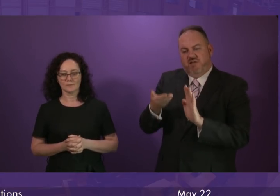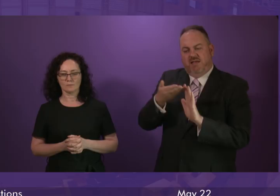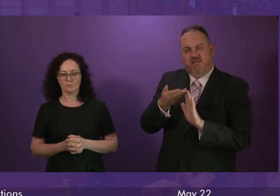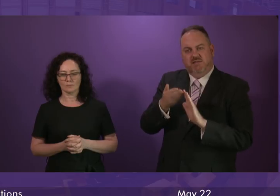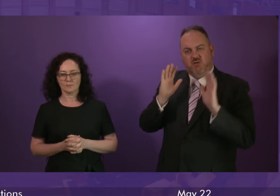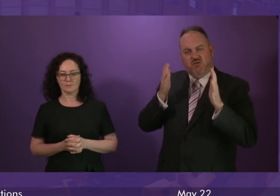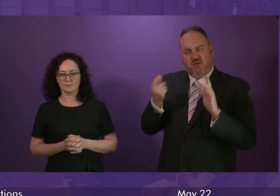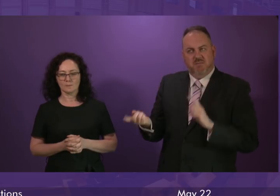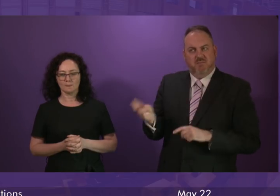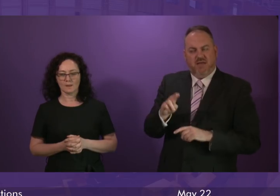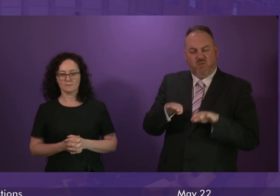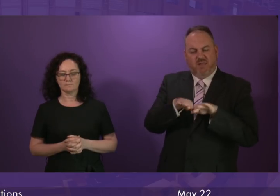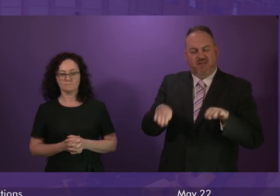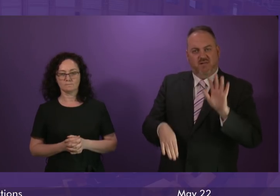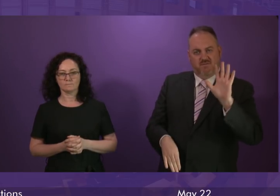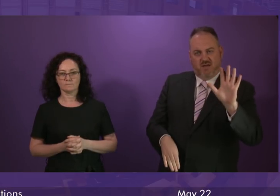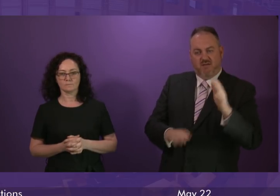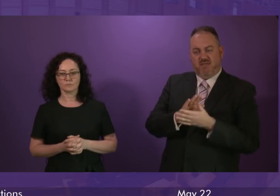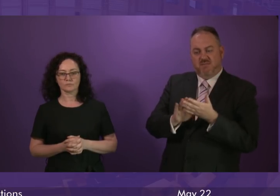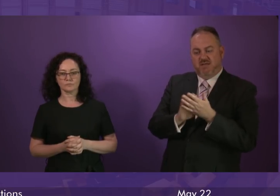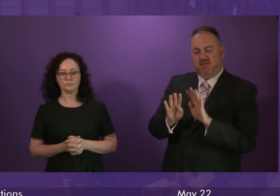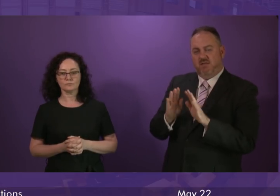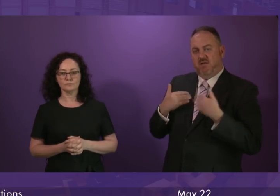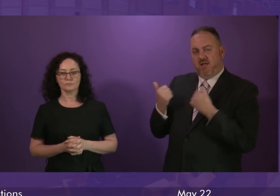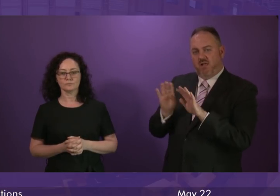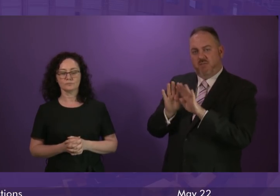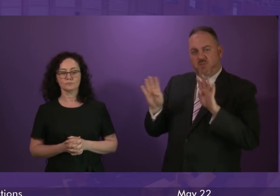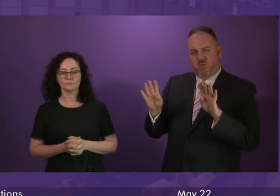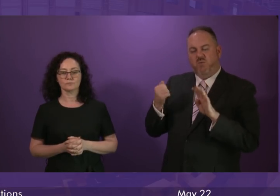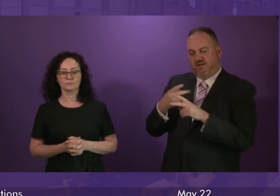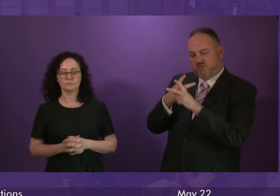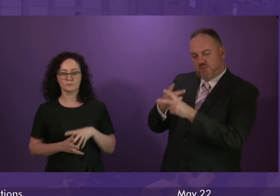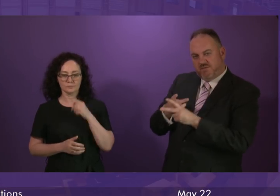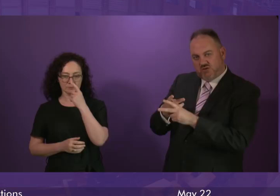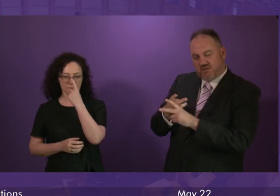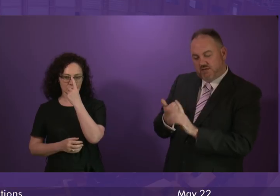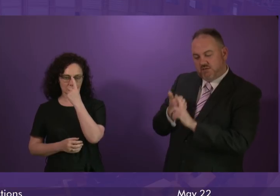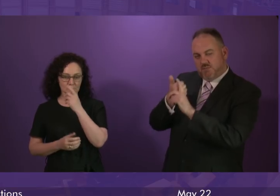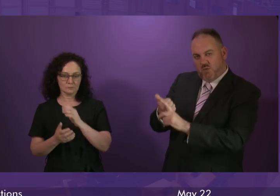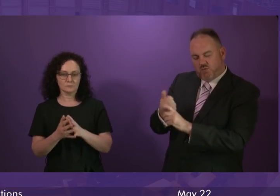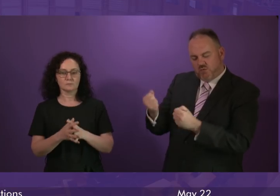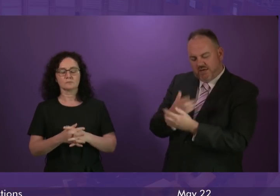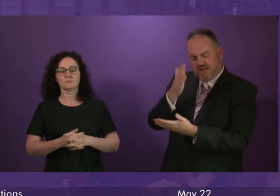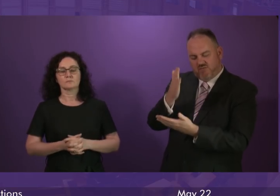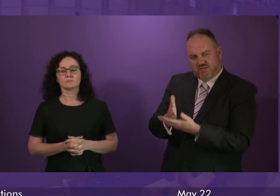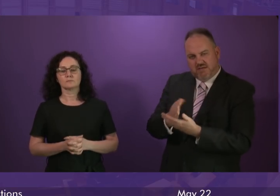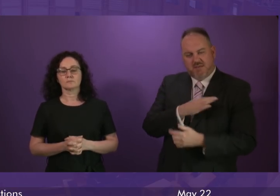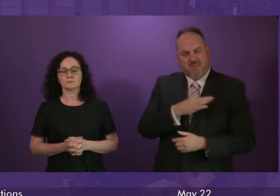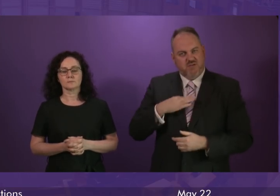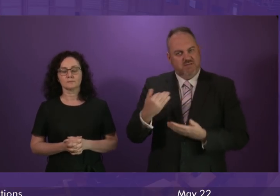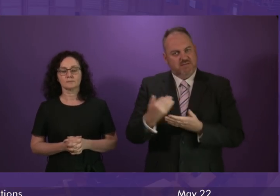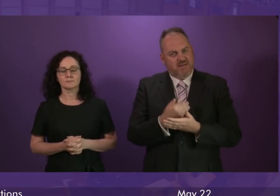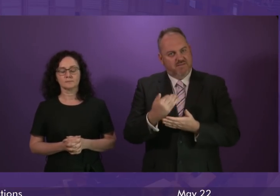to Level 5, so the Board has the support and supervision it needs to guarantee patient safety over the coming